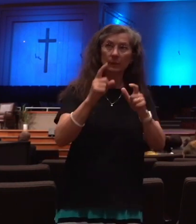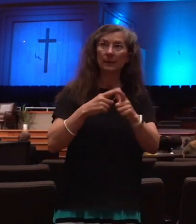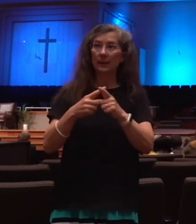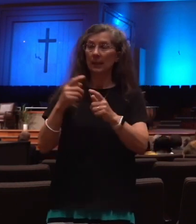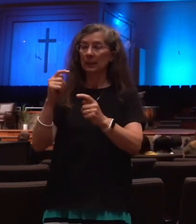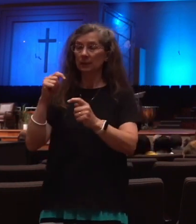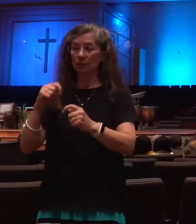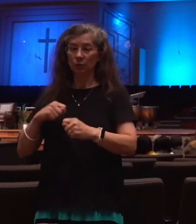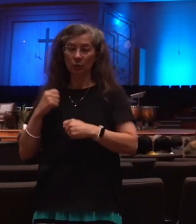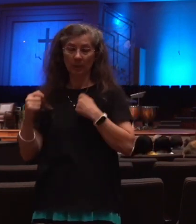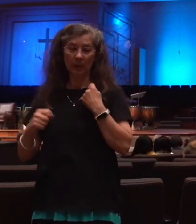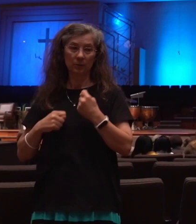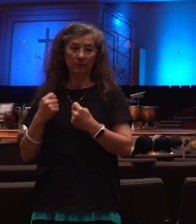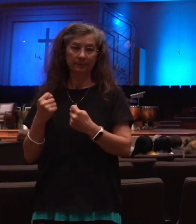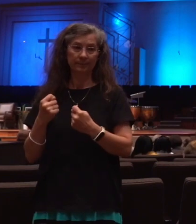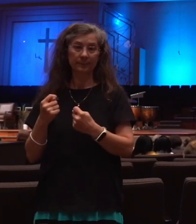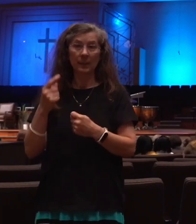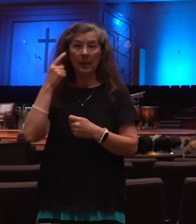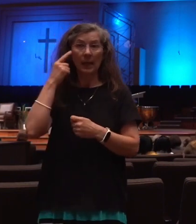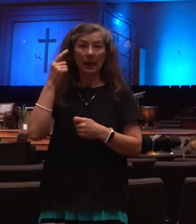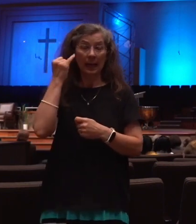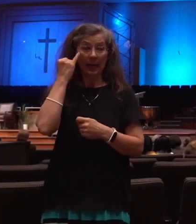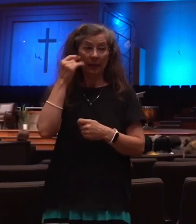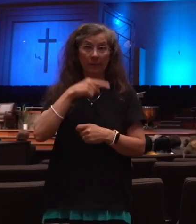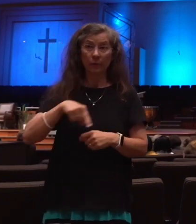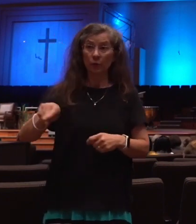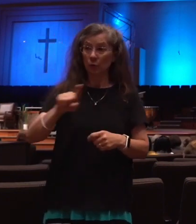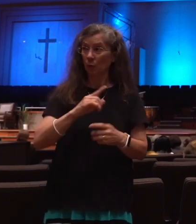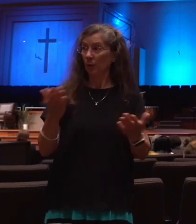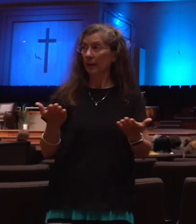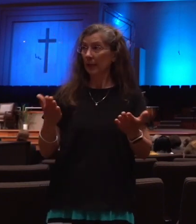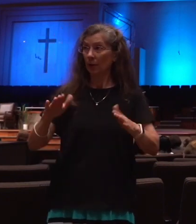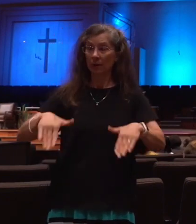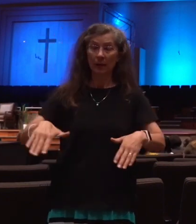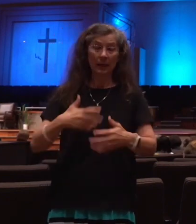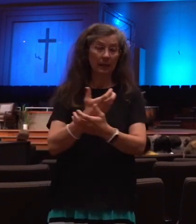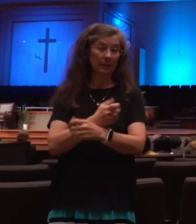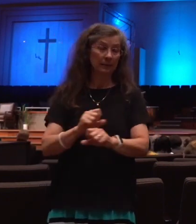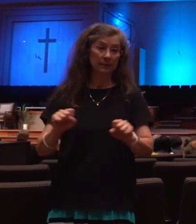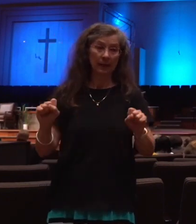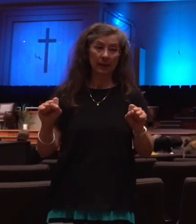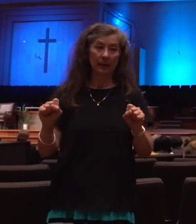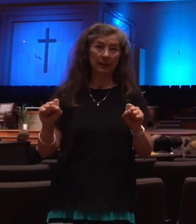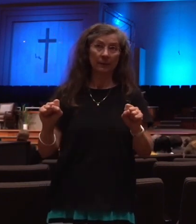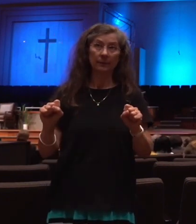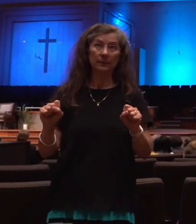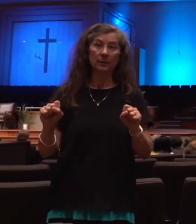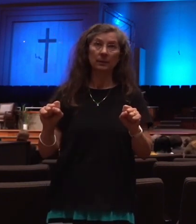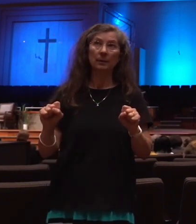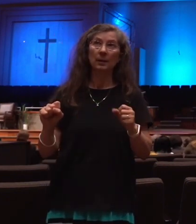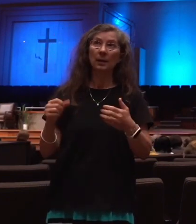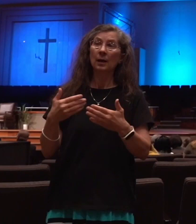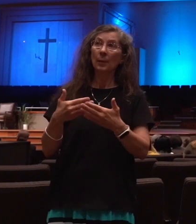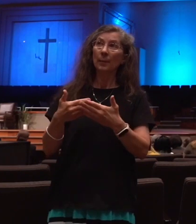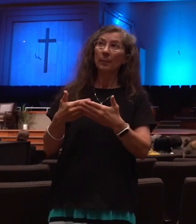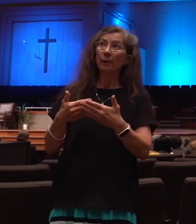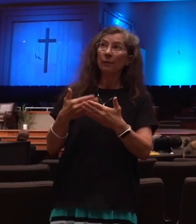And let me say this, if you're here tonight without Jesus Christ, before he brings his judgment, his final judgments,